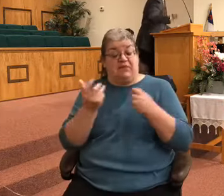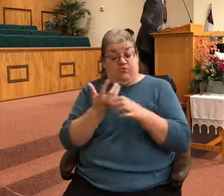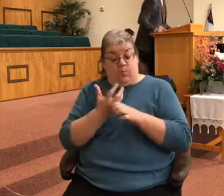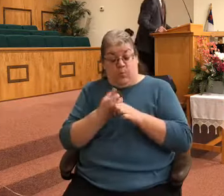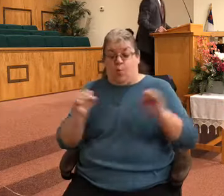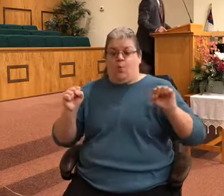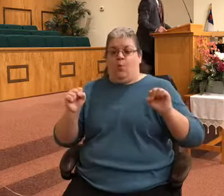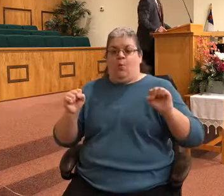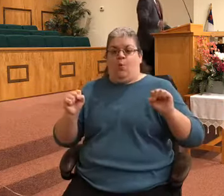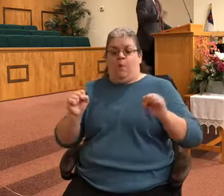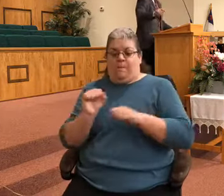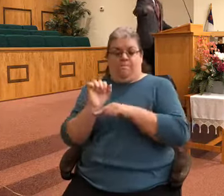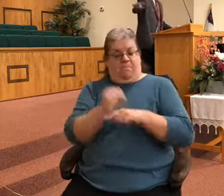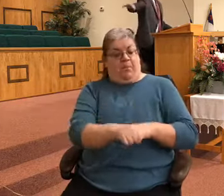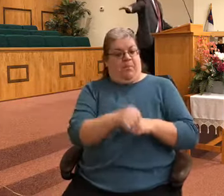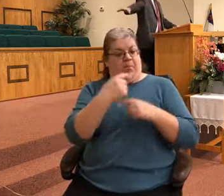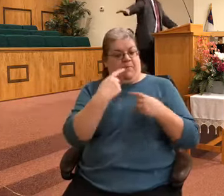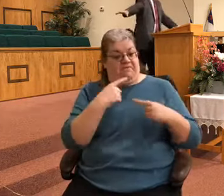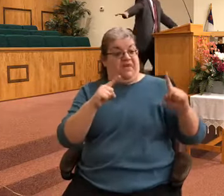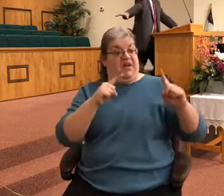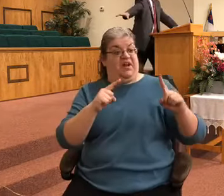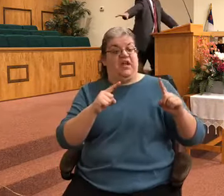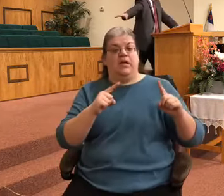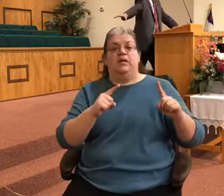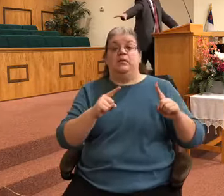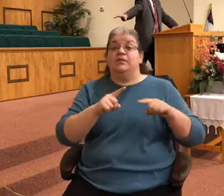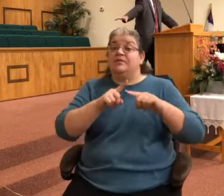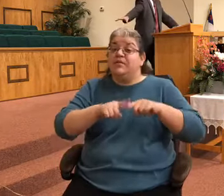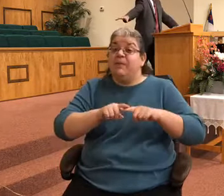nonsense according to your personal devotion.